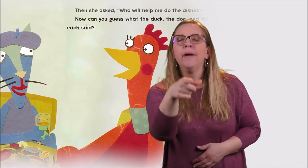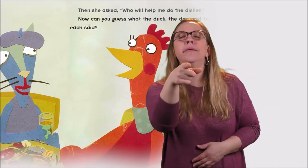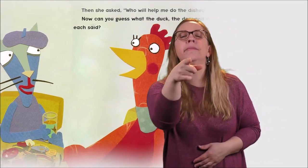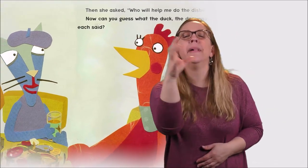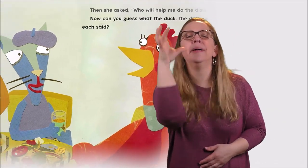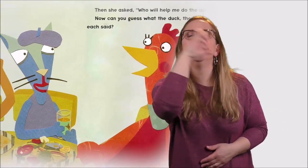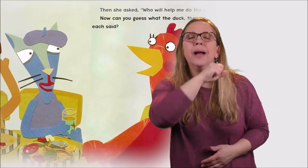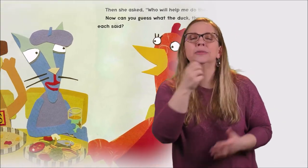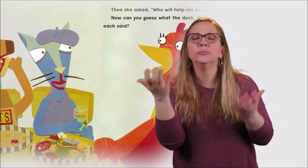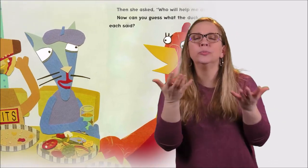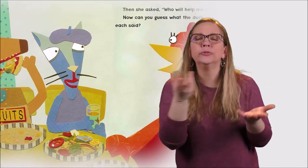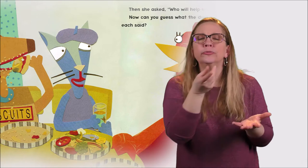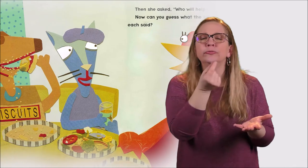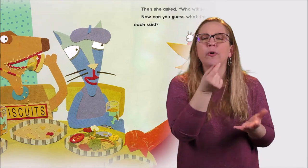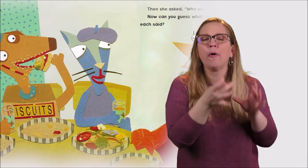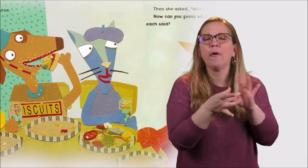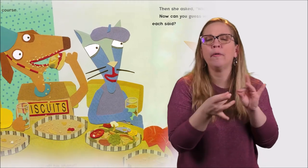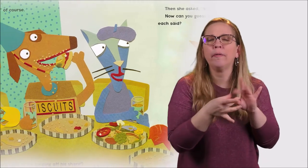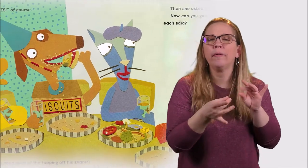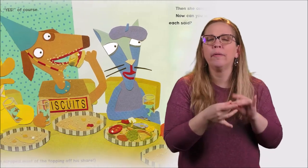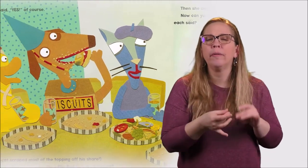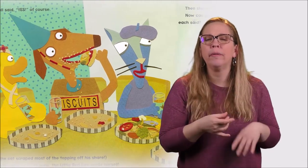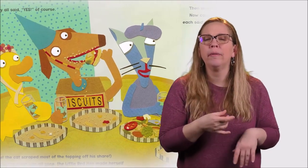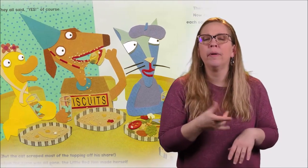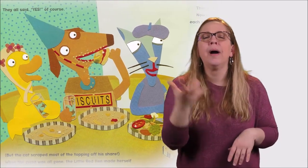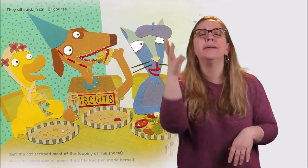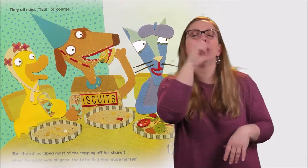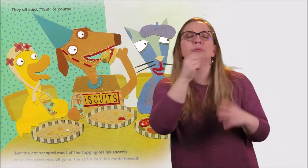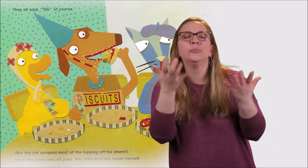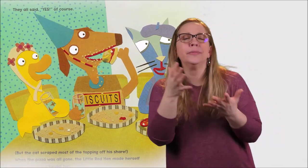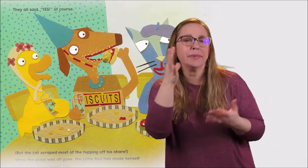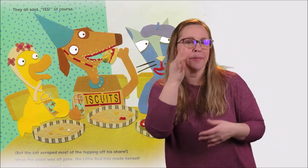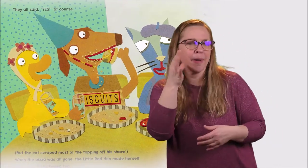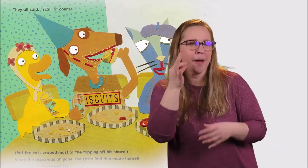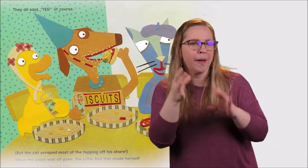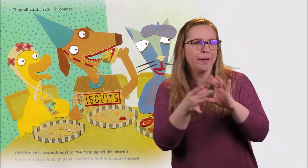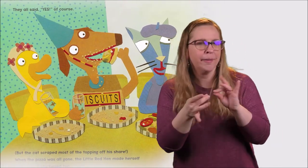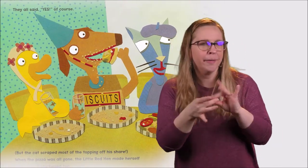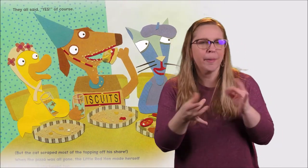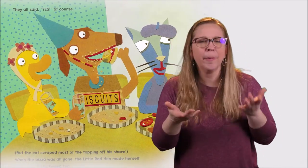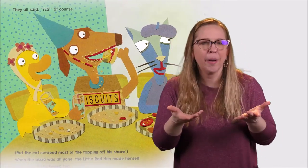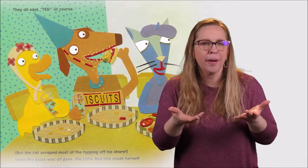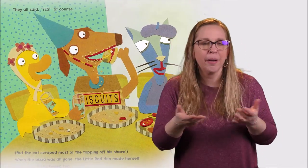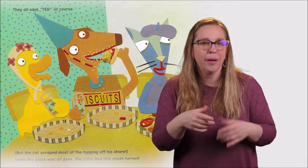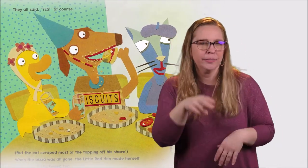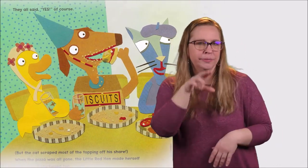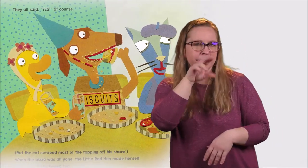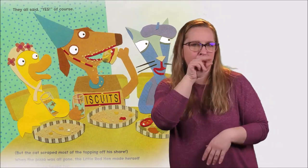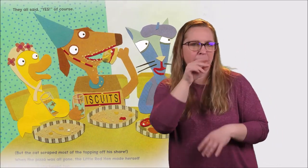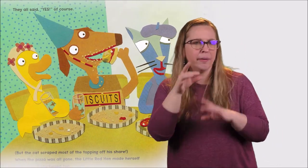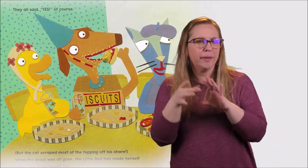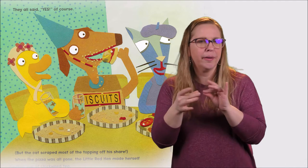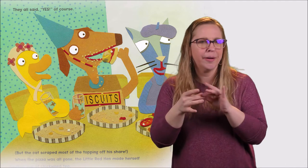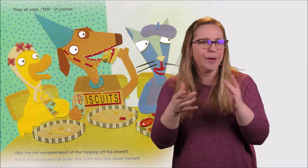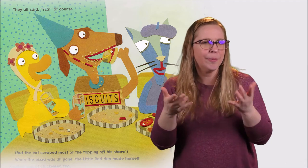Now can you guess what the duck, the dog, and the cat each said?